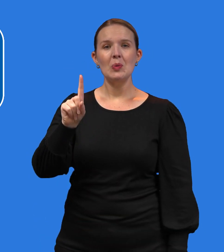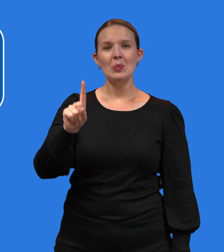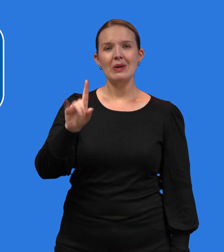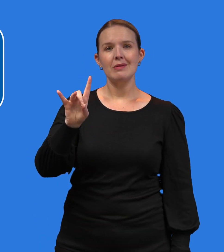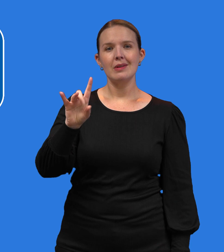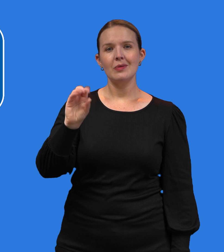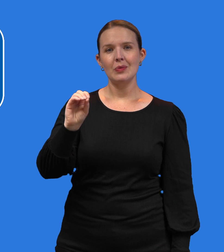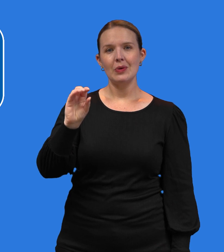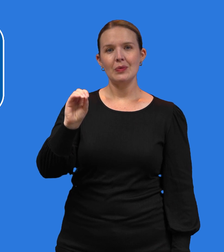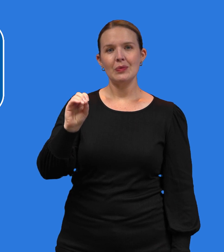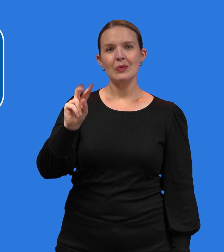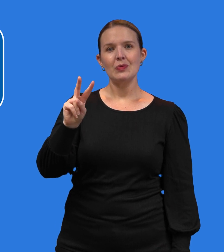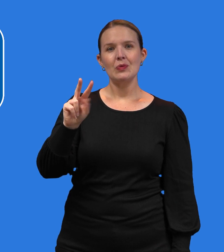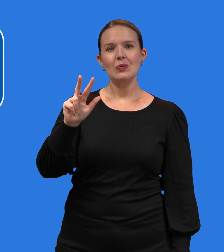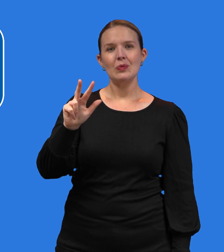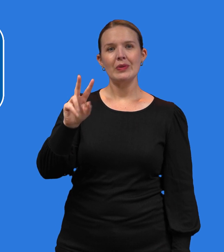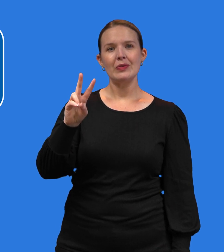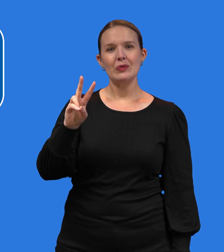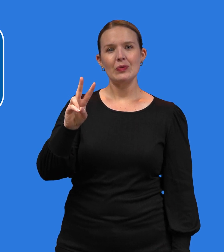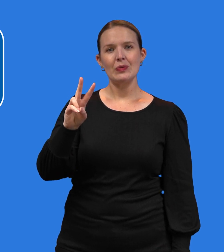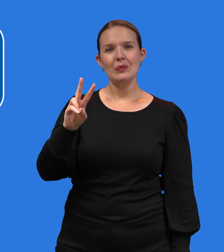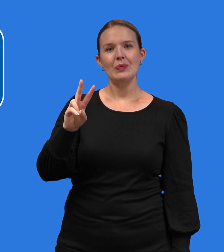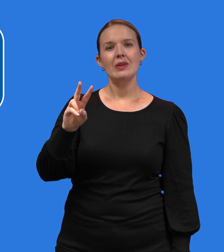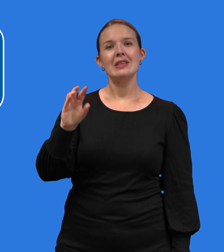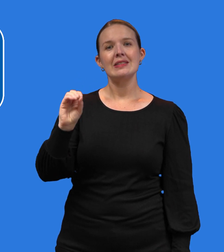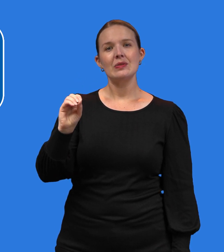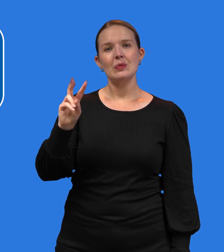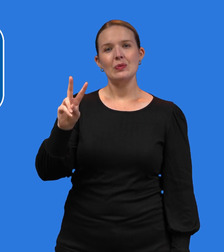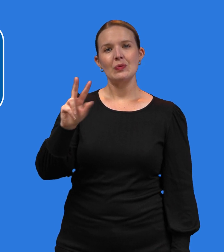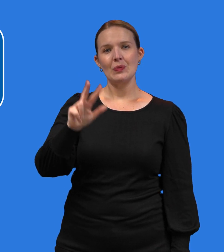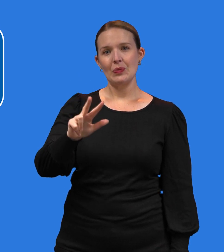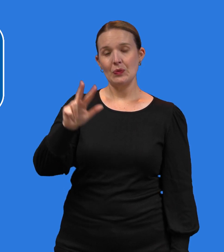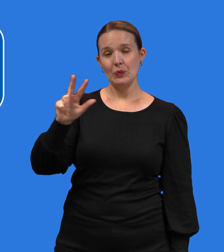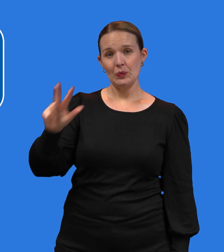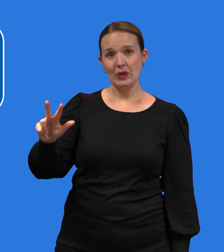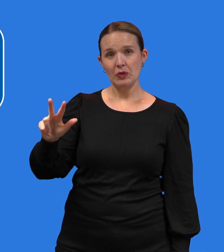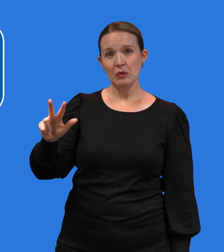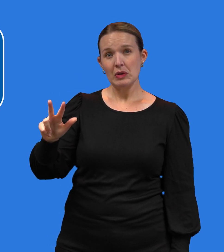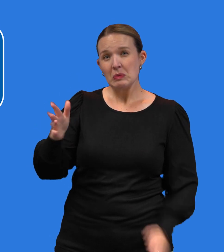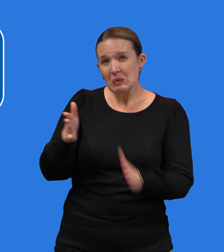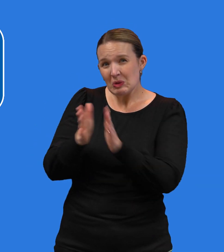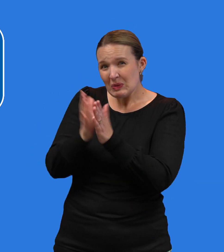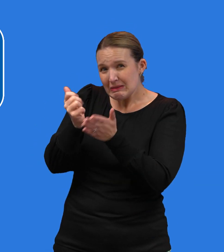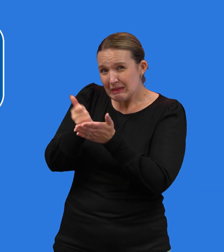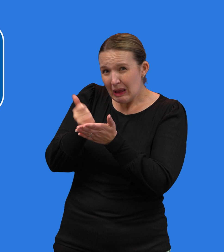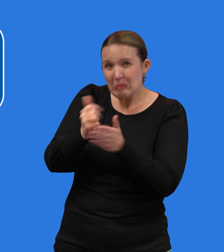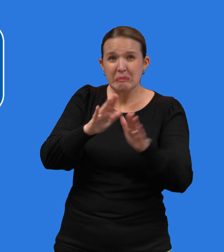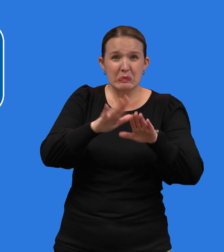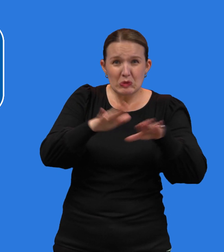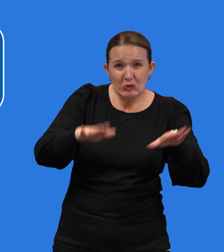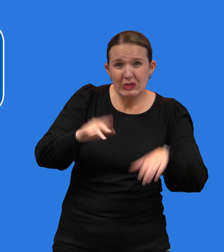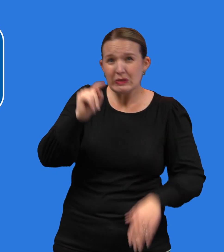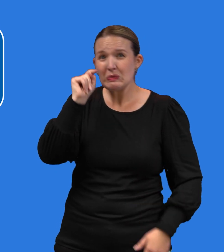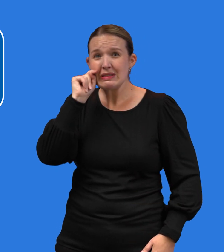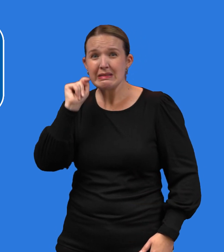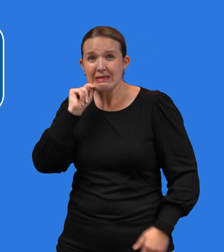-0233 to find COVID-19 vaccines for children and teens.